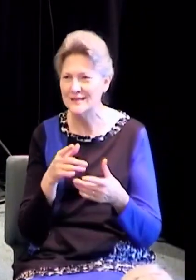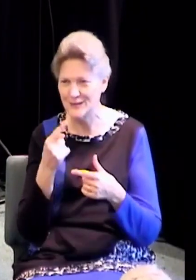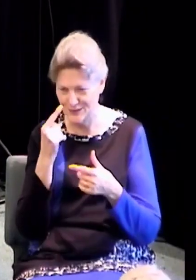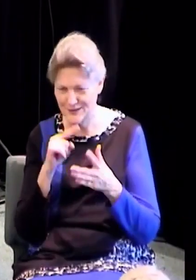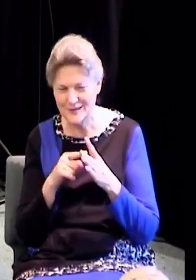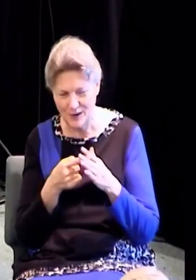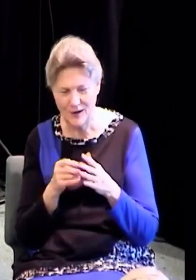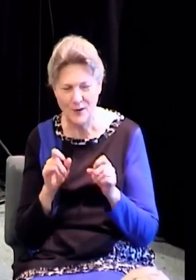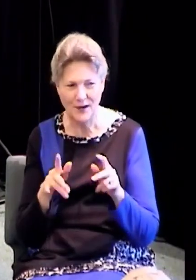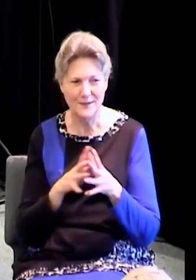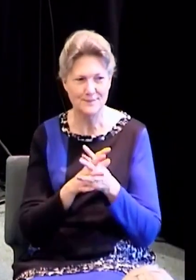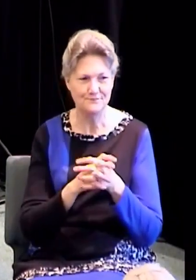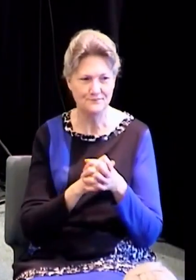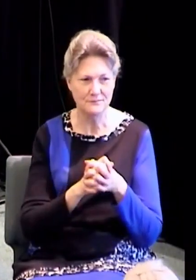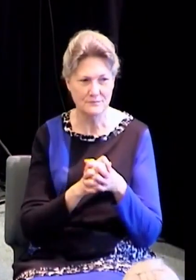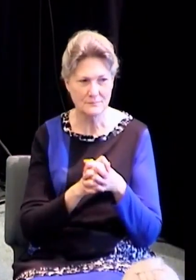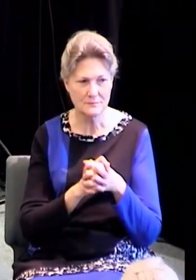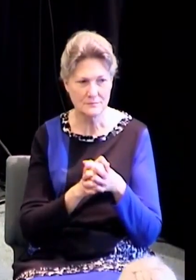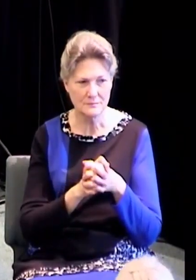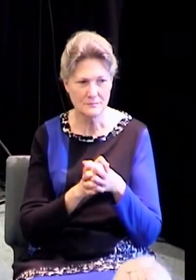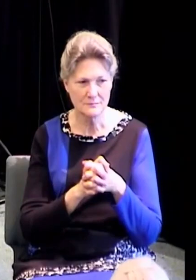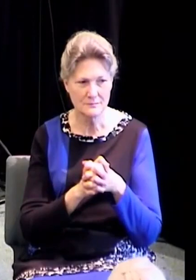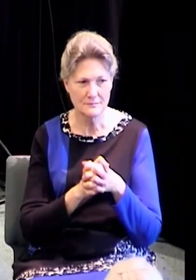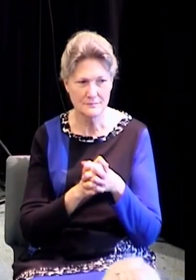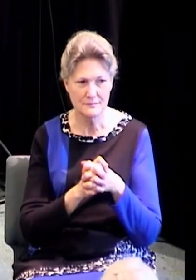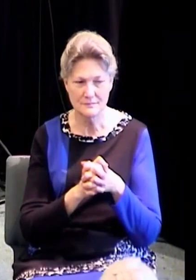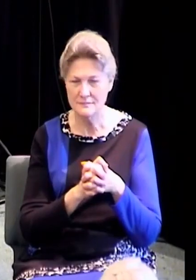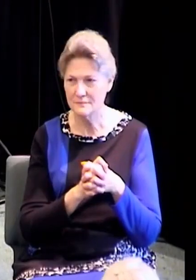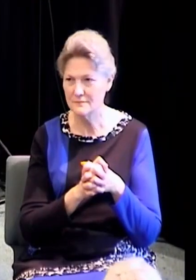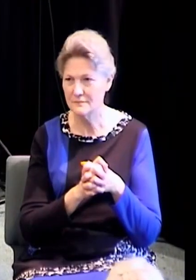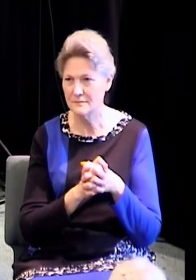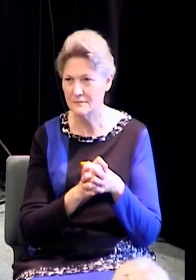I pray that you hear this today. you came